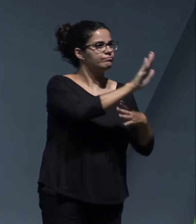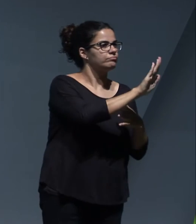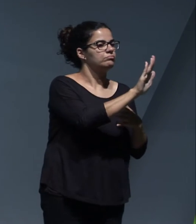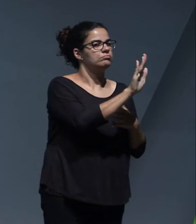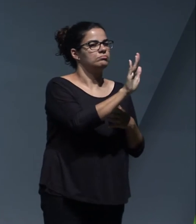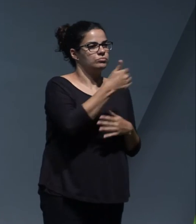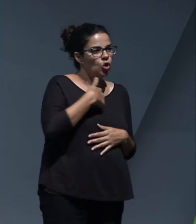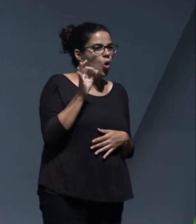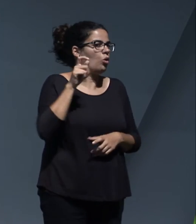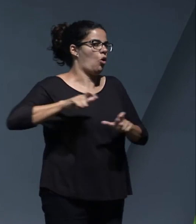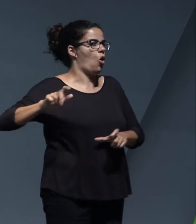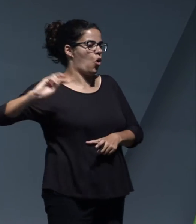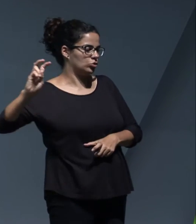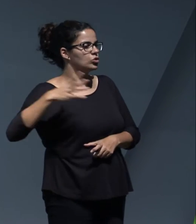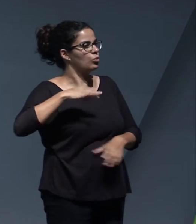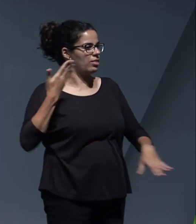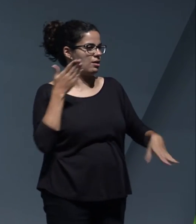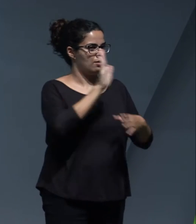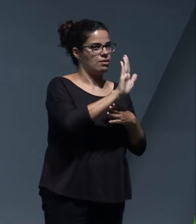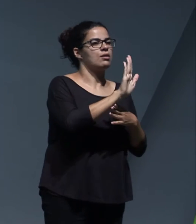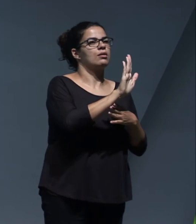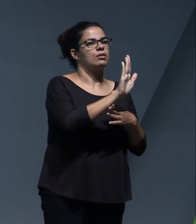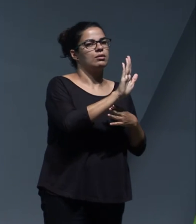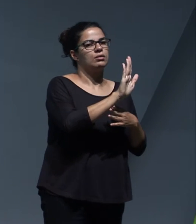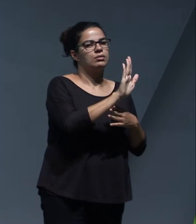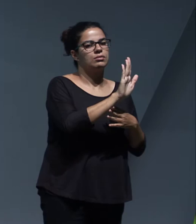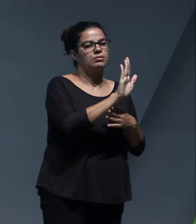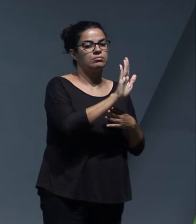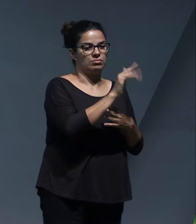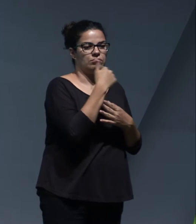or other people will be able to make presentations in the conference or at the conference,